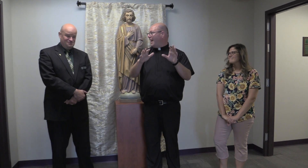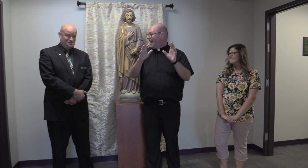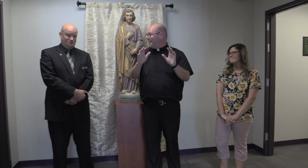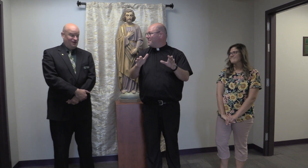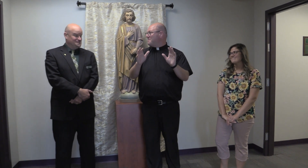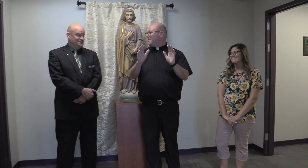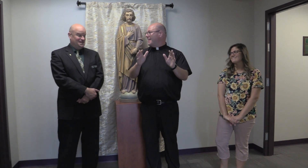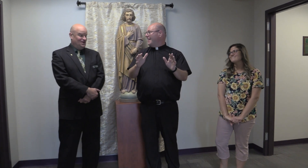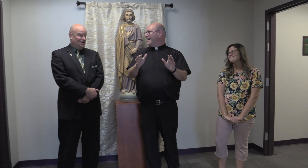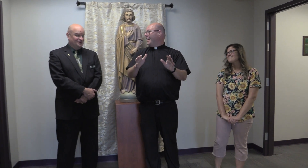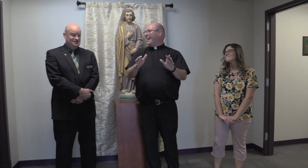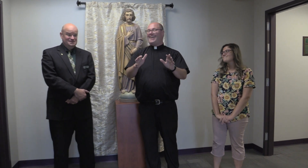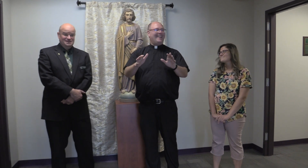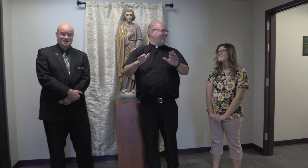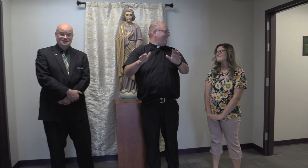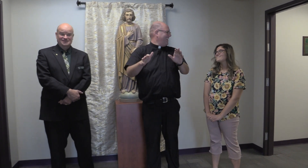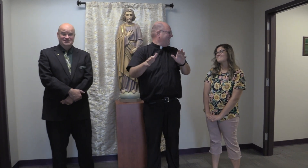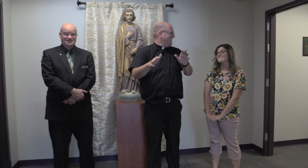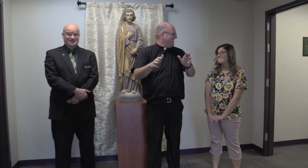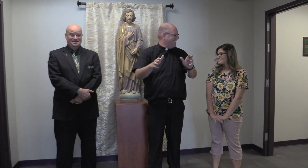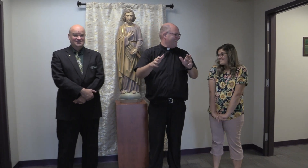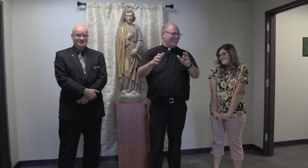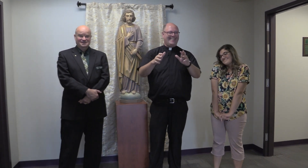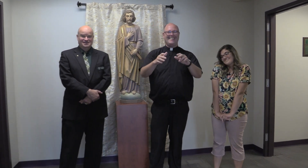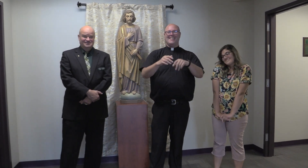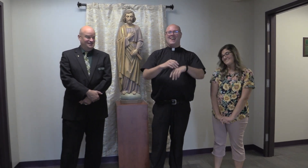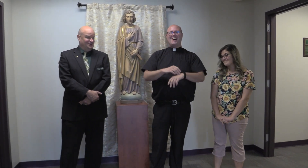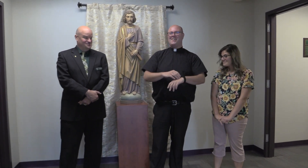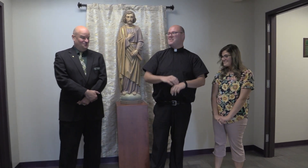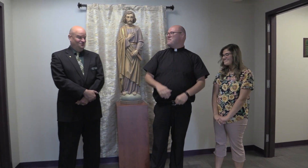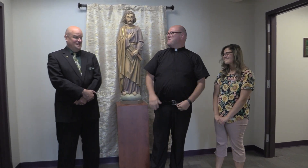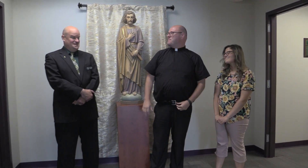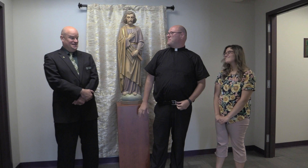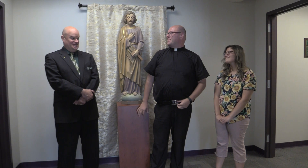I'm surprised that they are. I thought that was a one-way ticket.